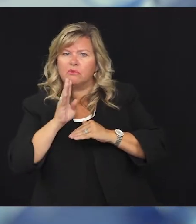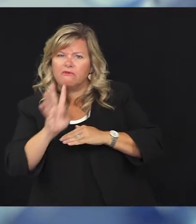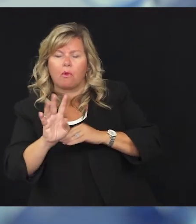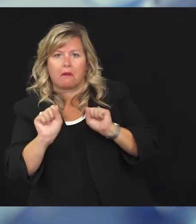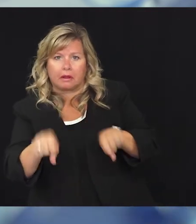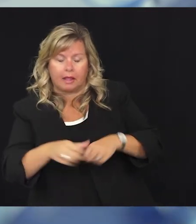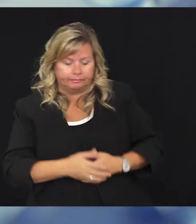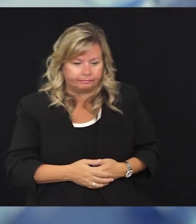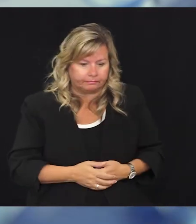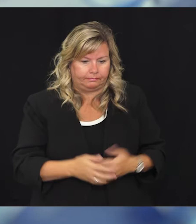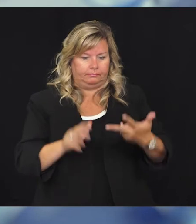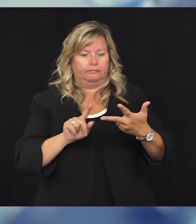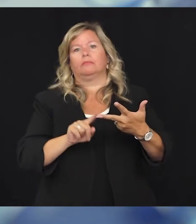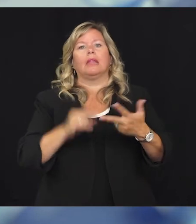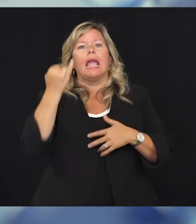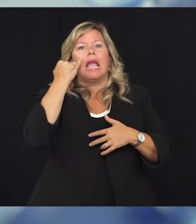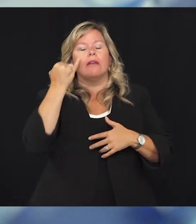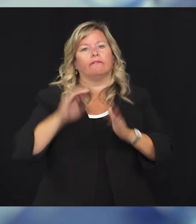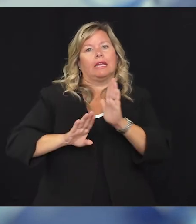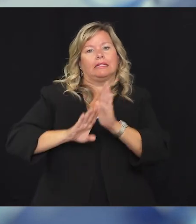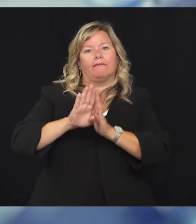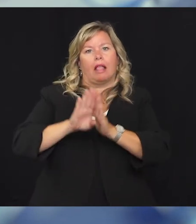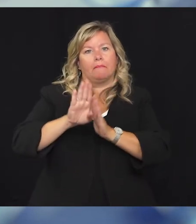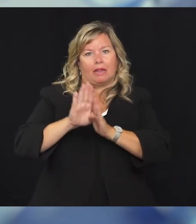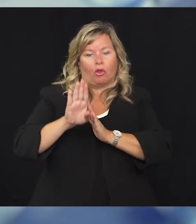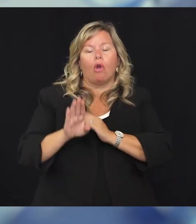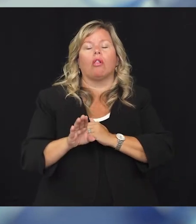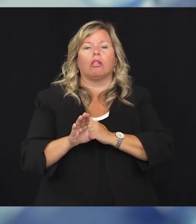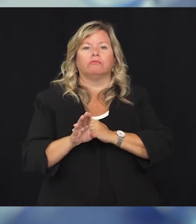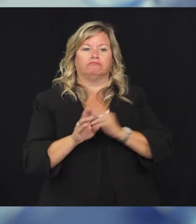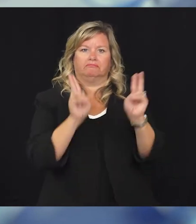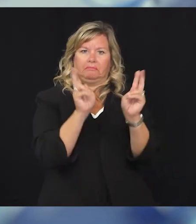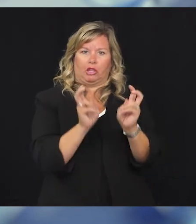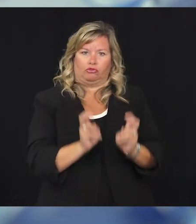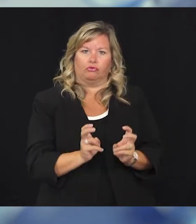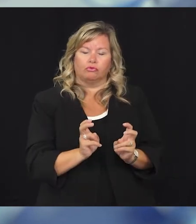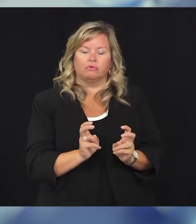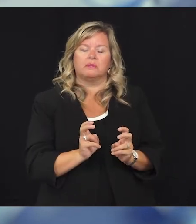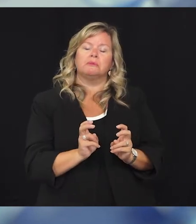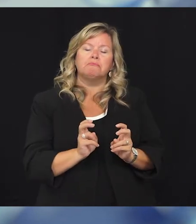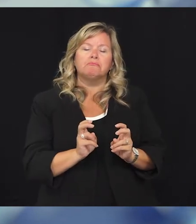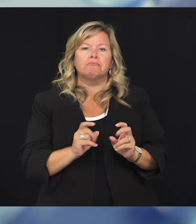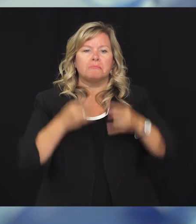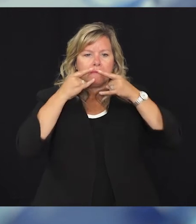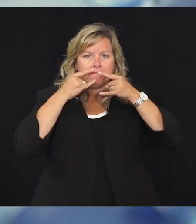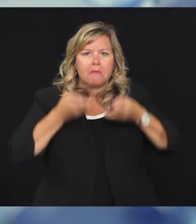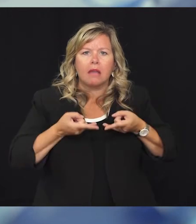persons with developmental conditions of any age attending school, although again, supervised masking is encouraged,